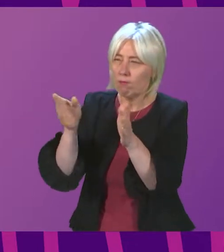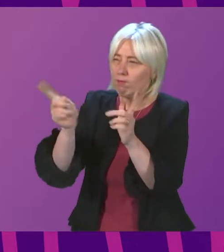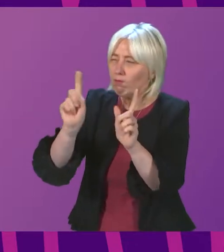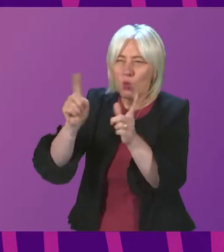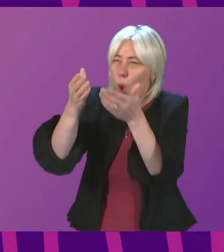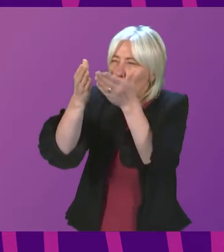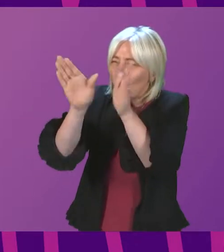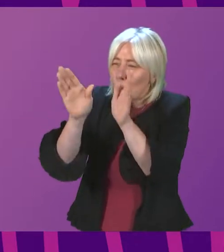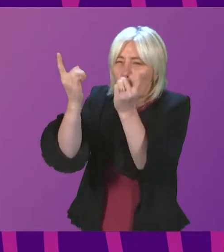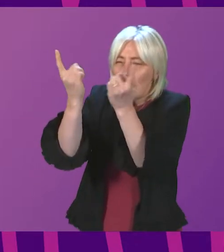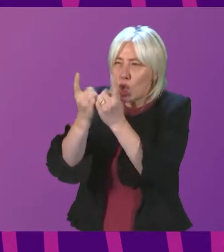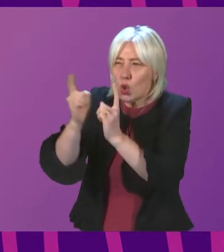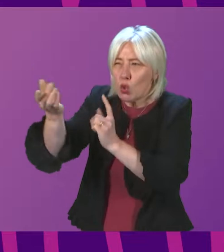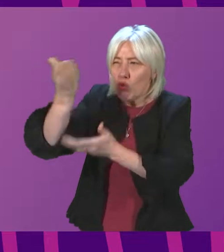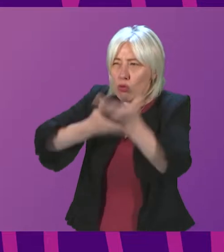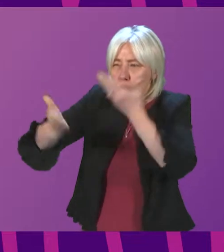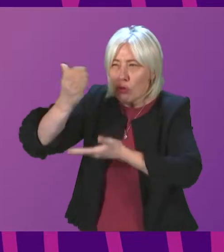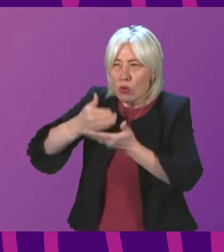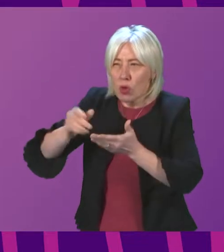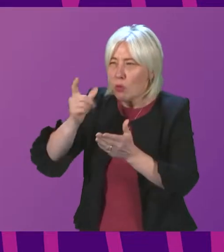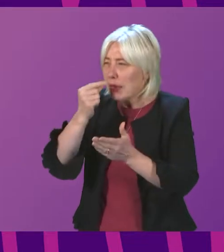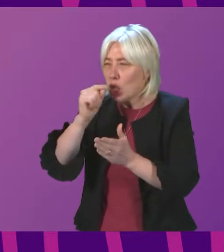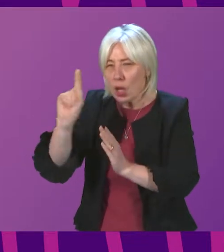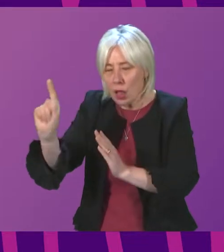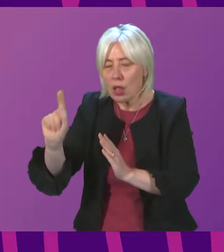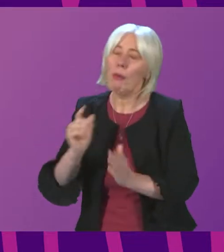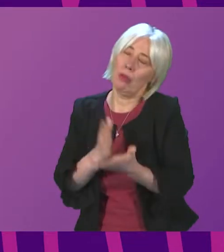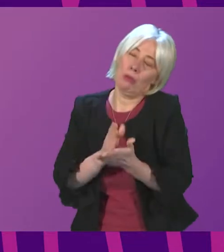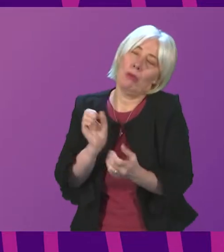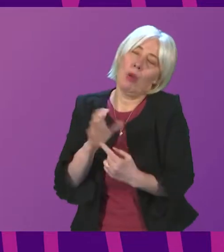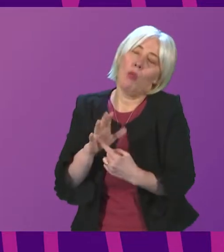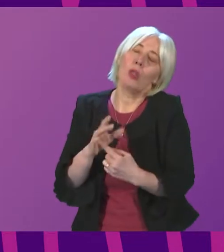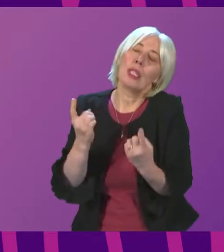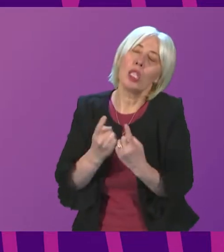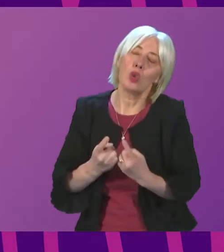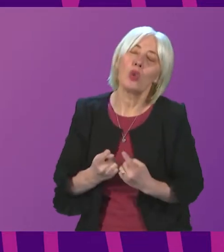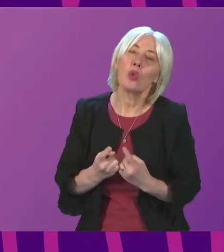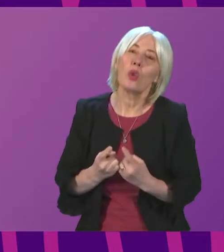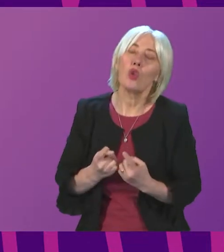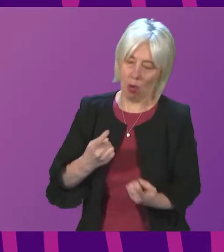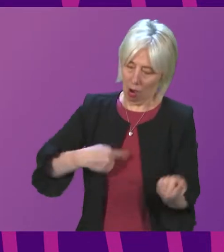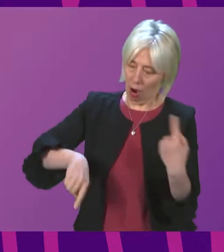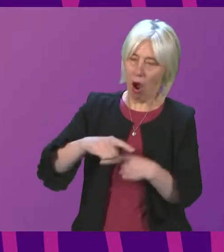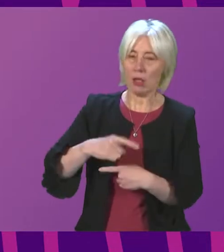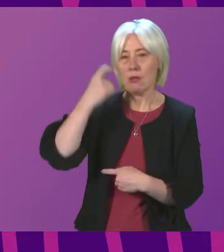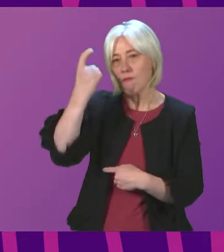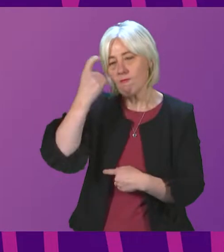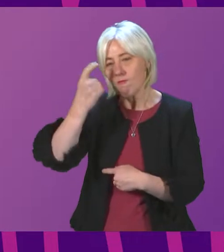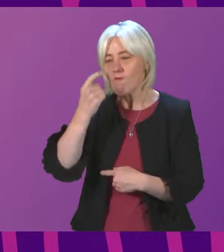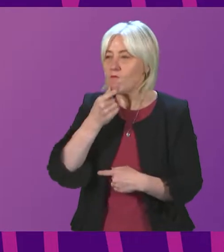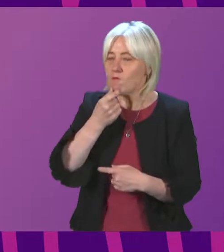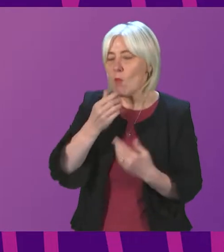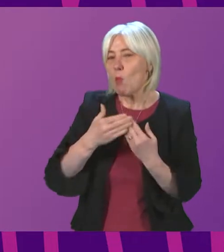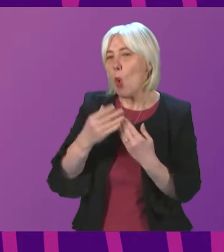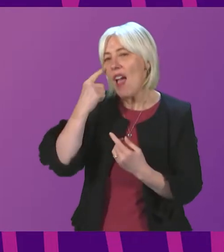potential issue that we are addressing here but i mean it's a very important issue and uh lets us in the first instance take more more more